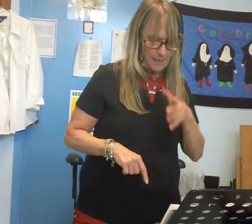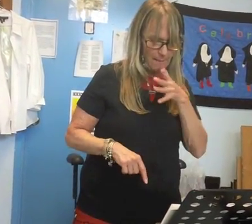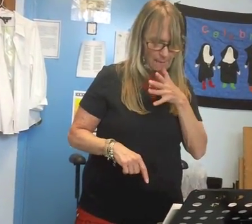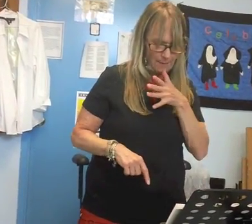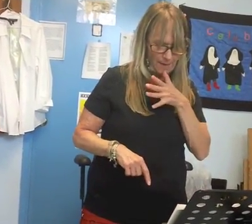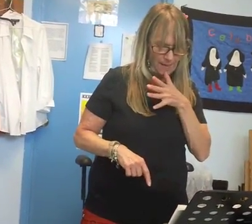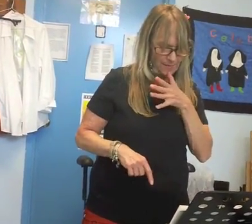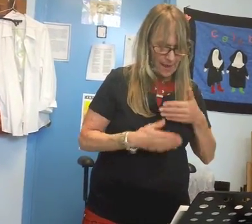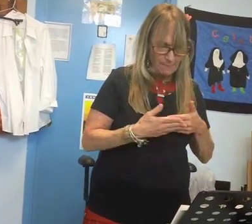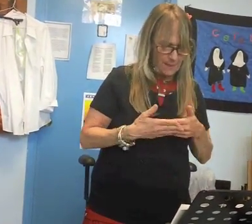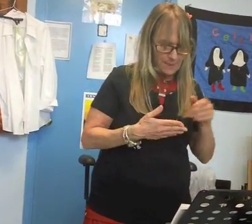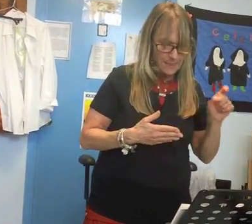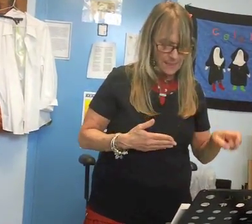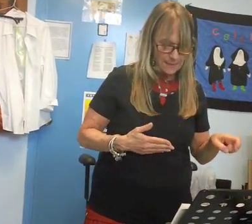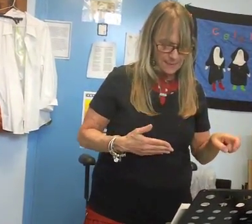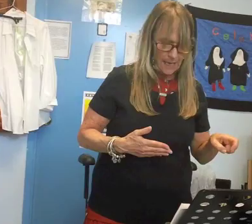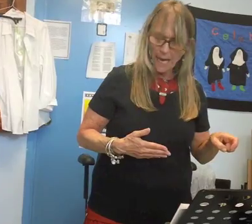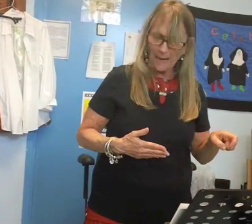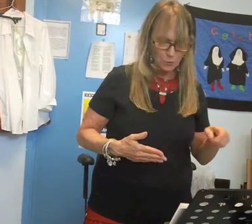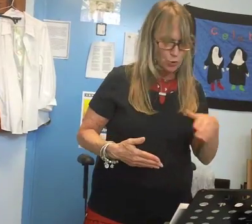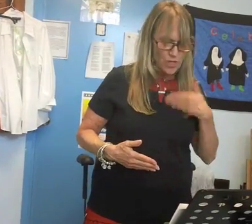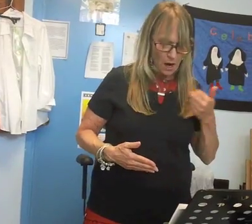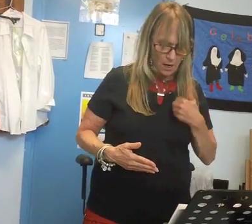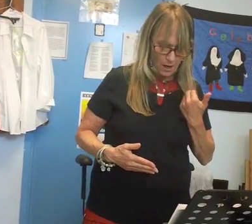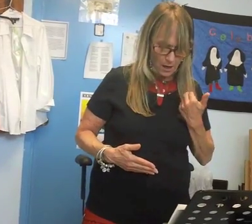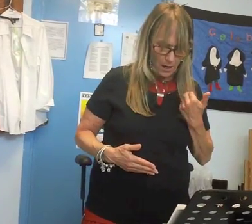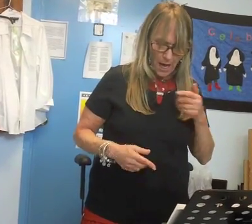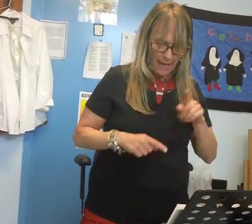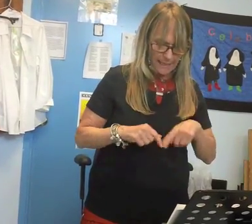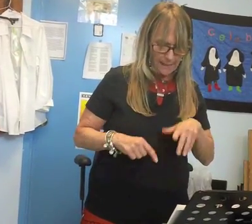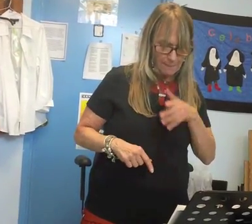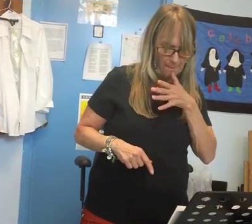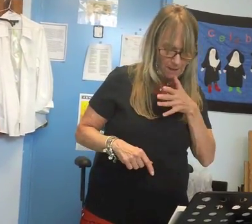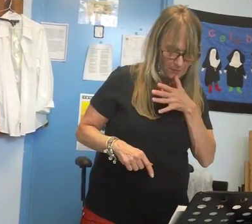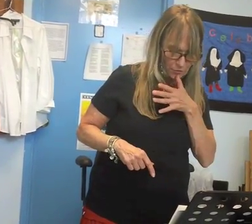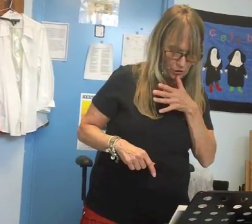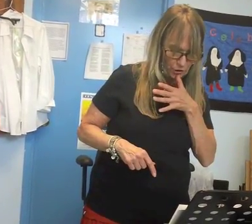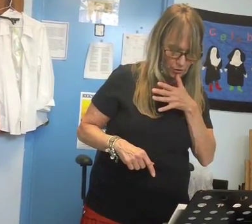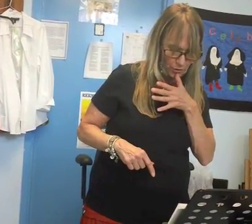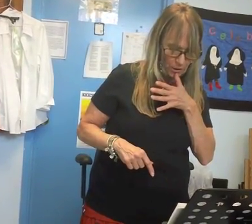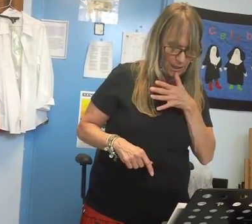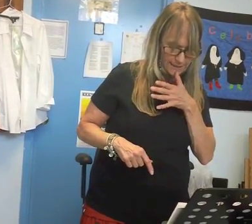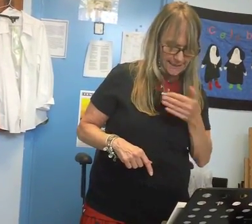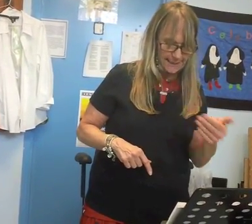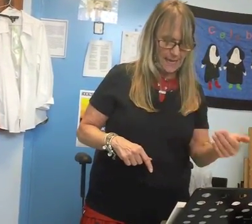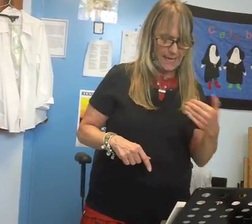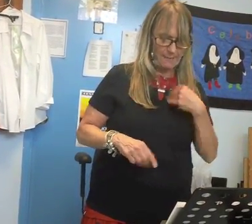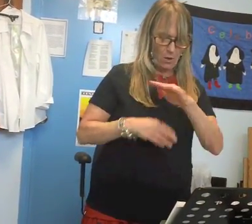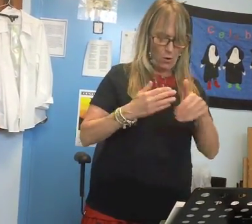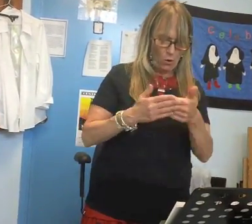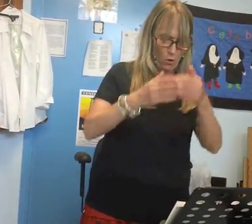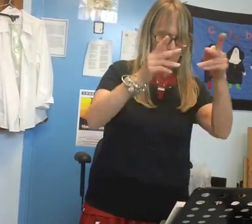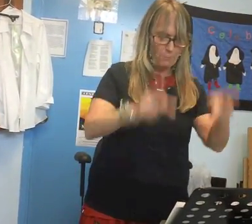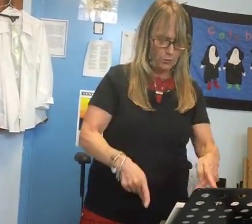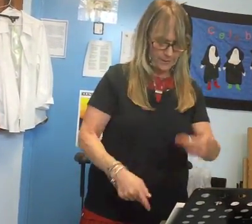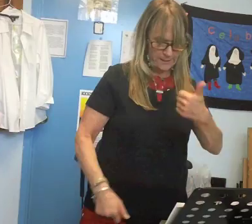a mama that baby needs I'm too young I can't be a mother to her until I am a whole person